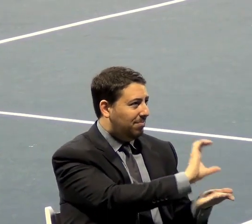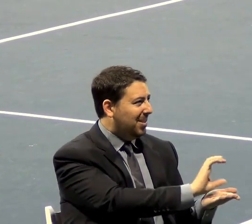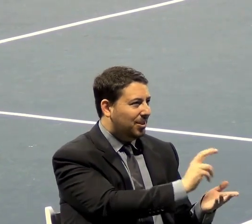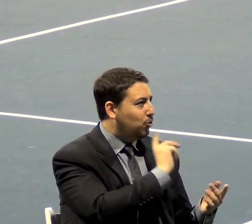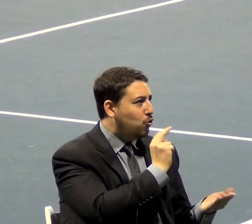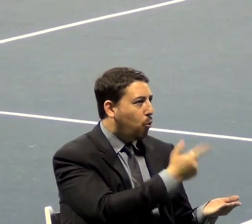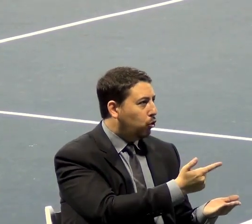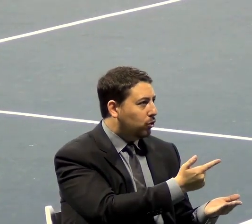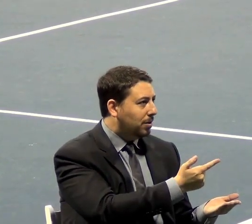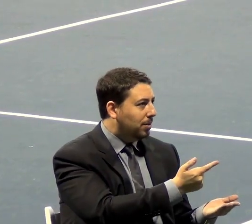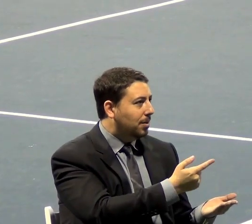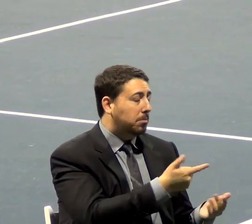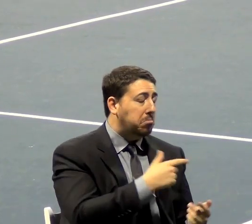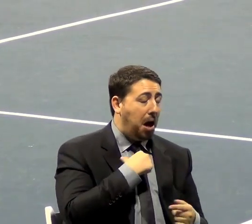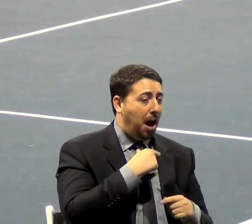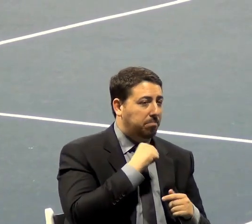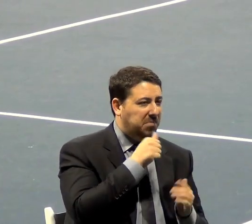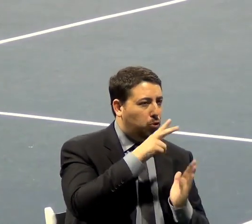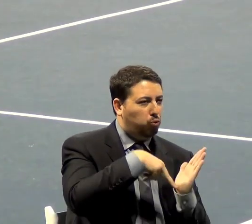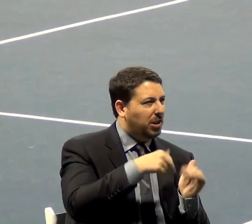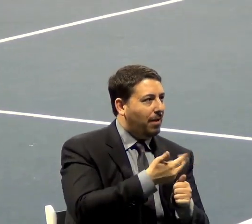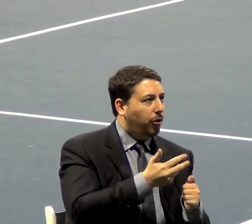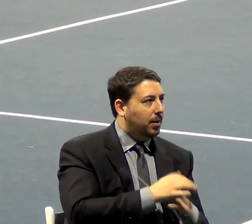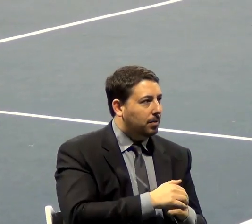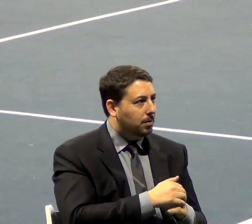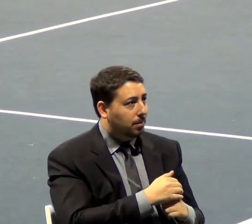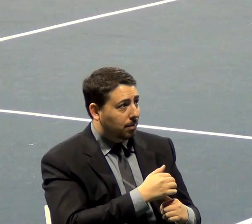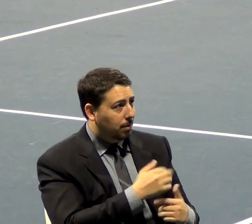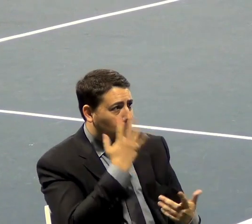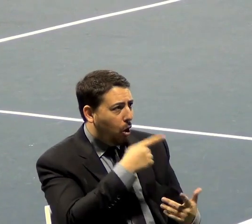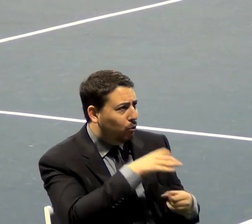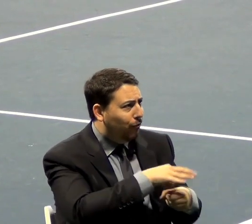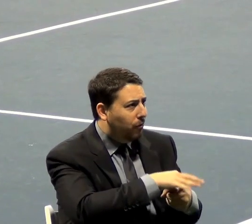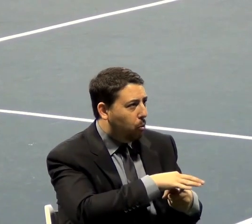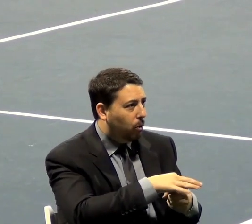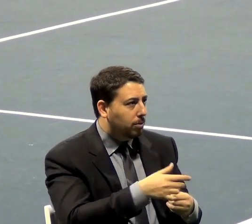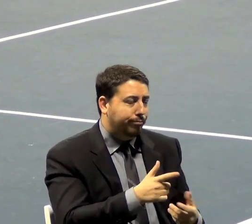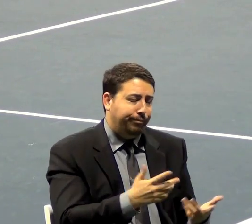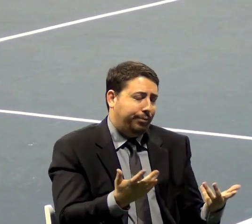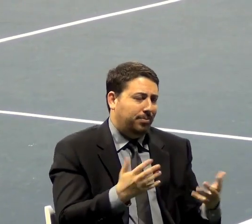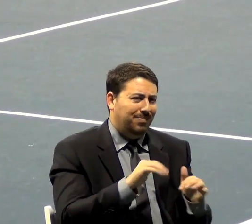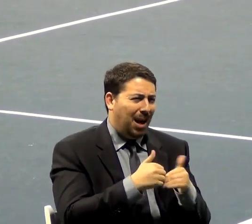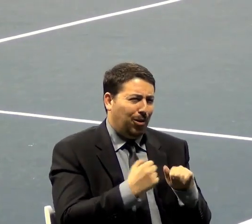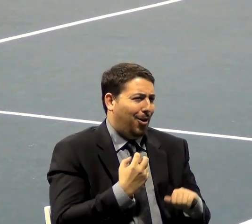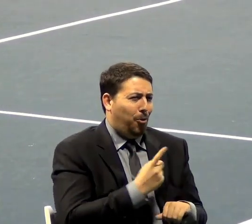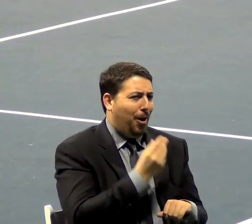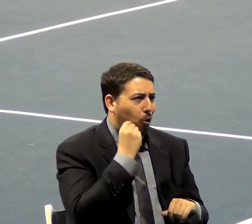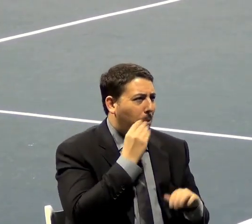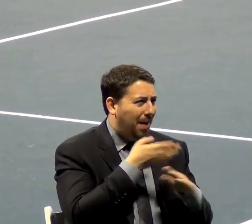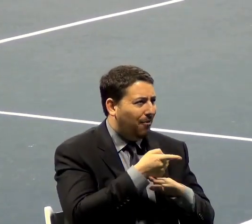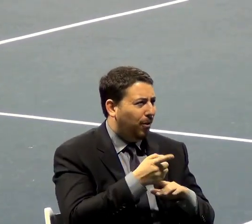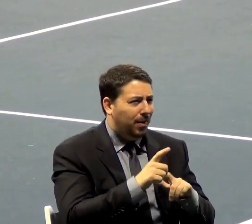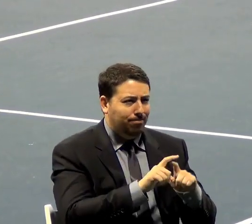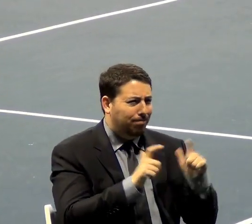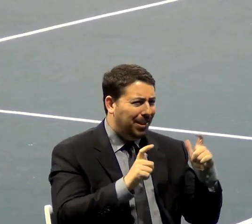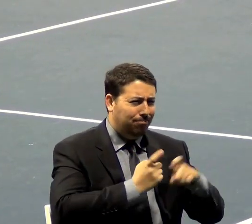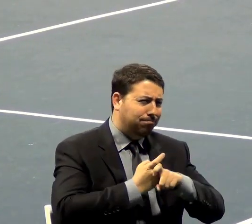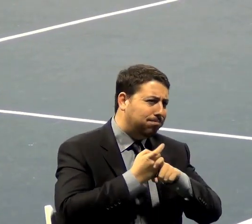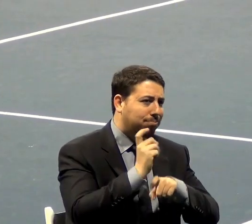right, there's not going to be anything good in it. I says, well, why are going to vote for it? He says, well, how am I going to go home right after this crisis? How am I going to go home and explain